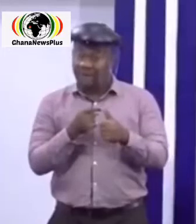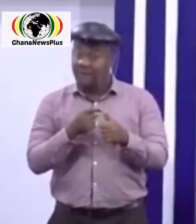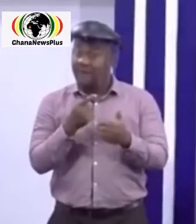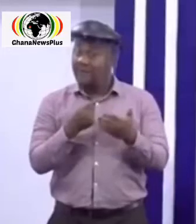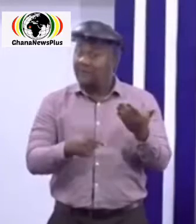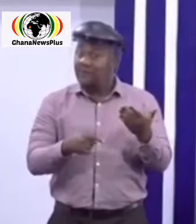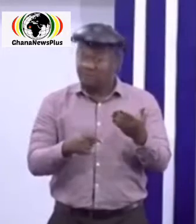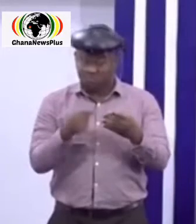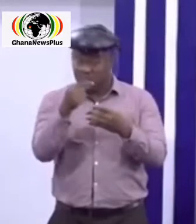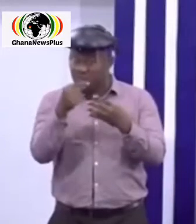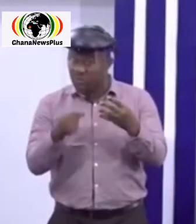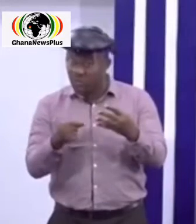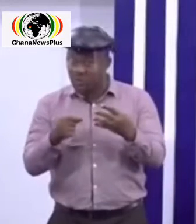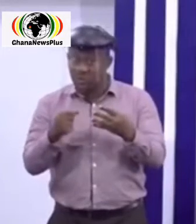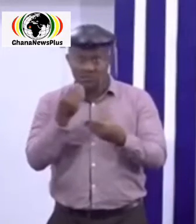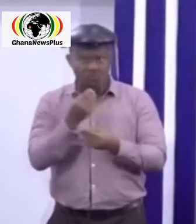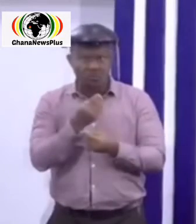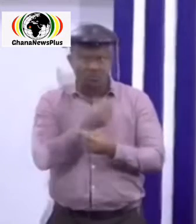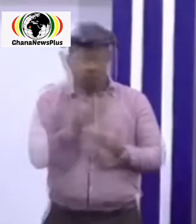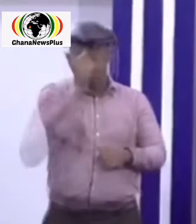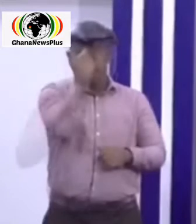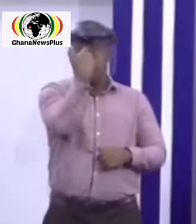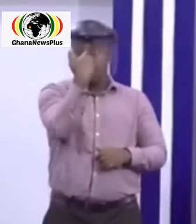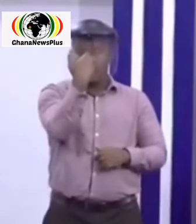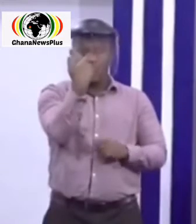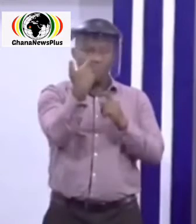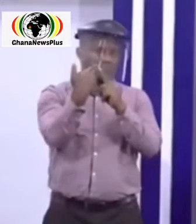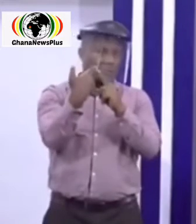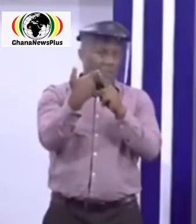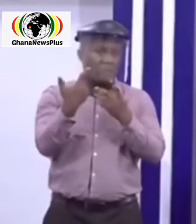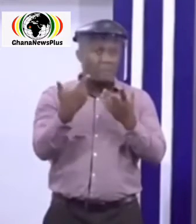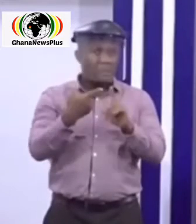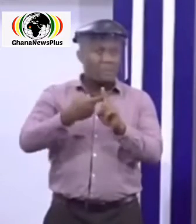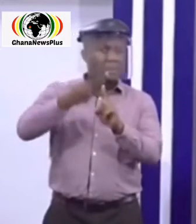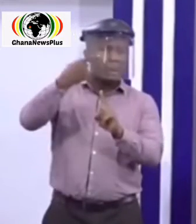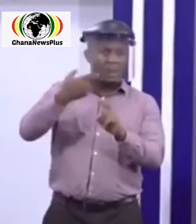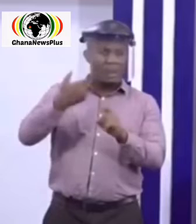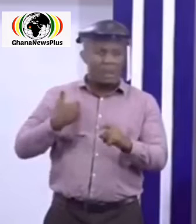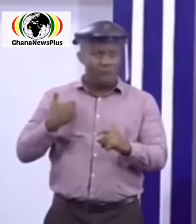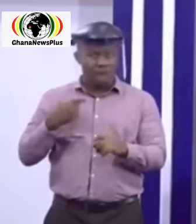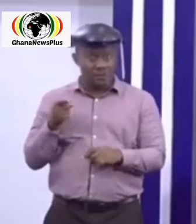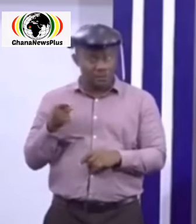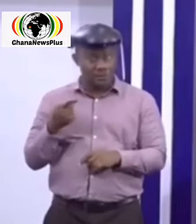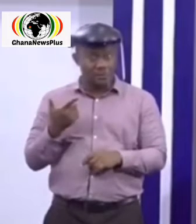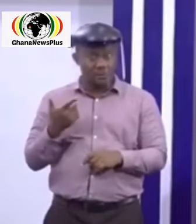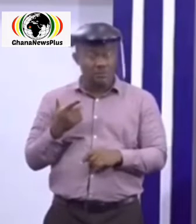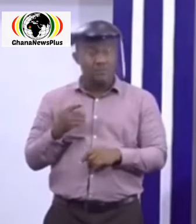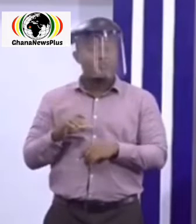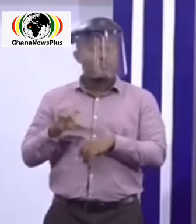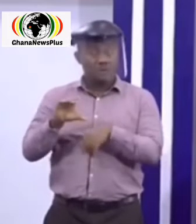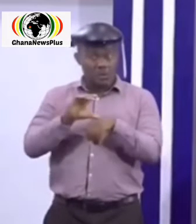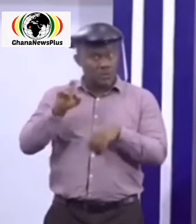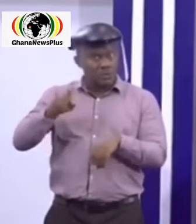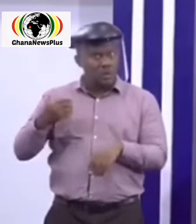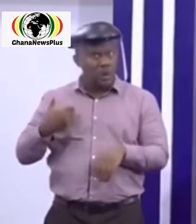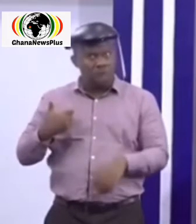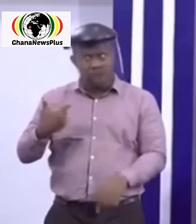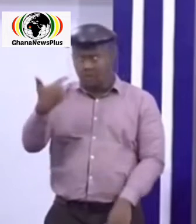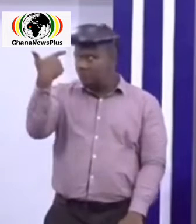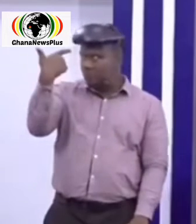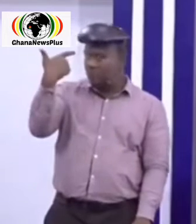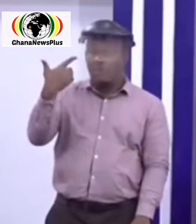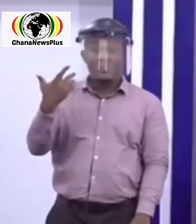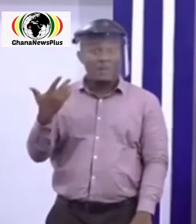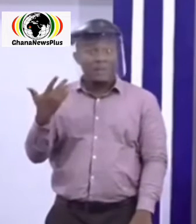protocols are observed strictly thermal scanners are provided for checking the temperature of congregants